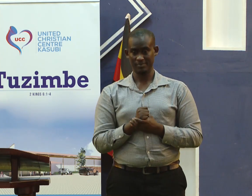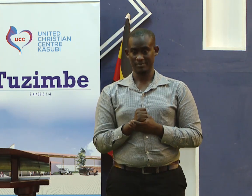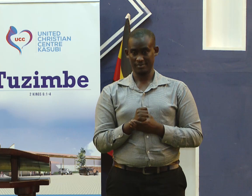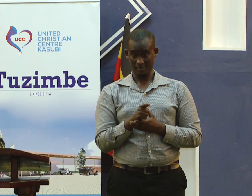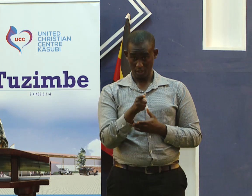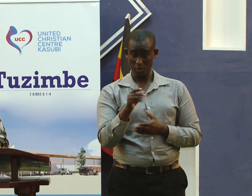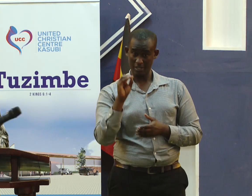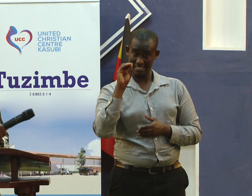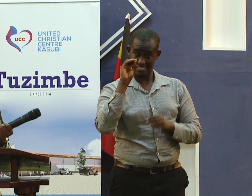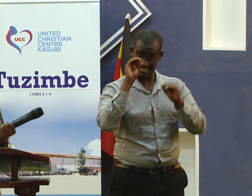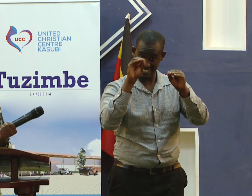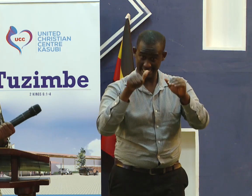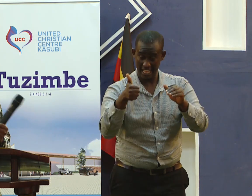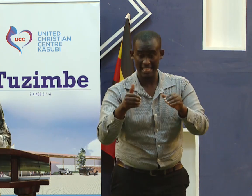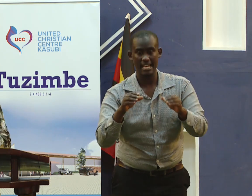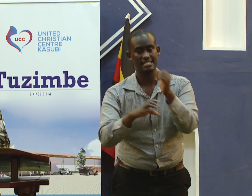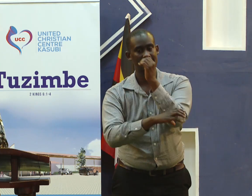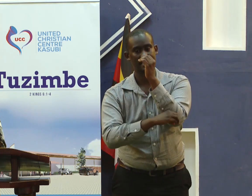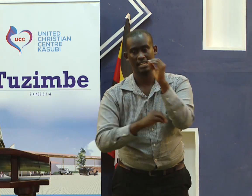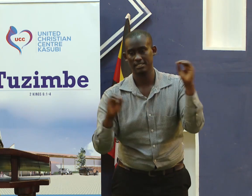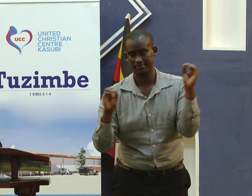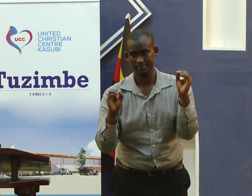you teach others not to steal